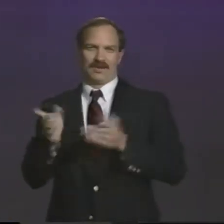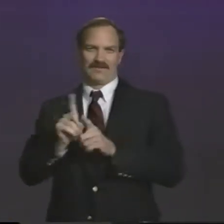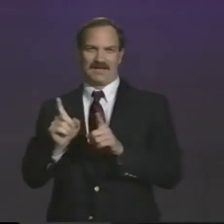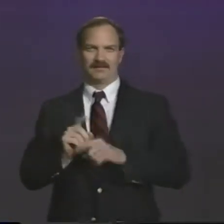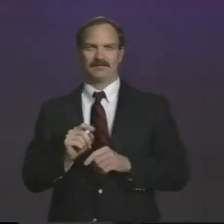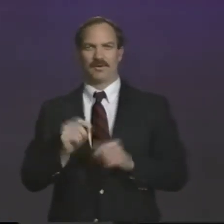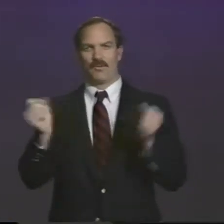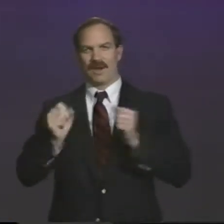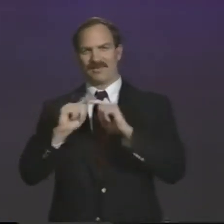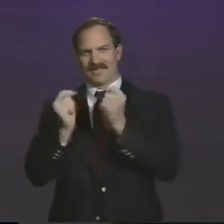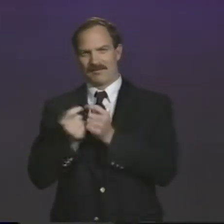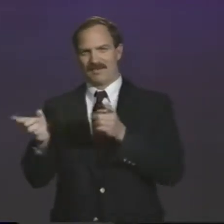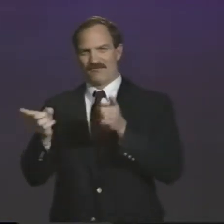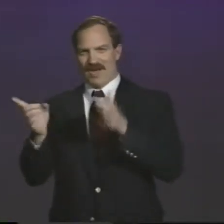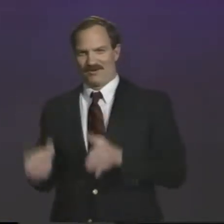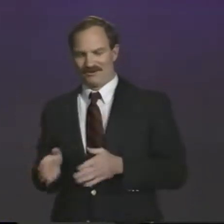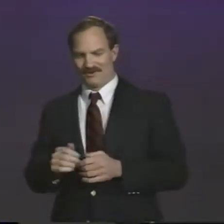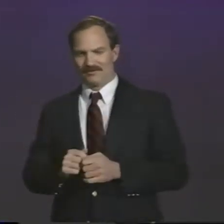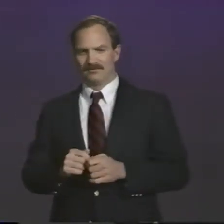job, I serve as the winter team director.